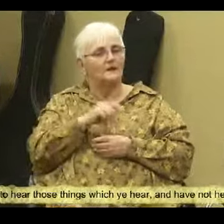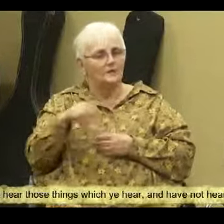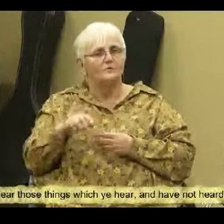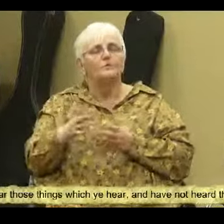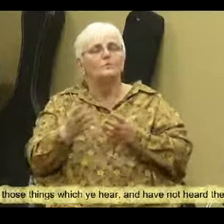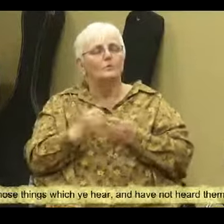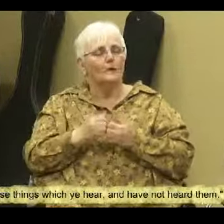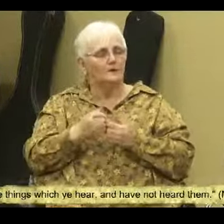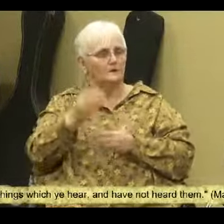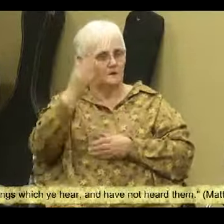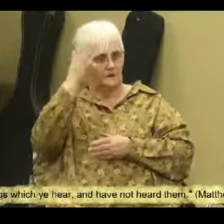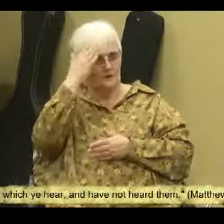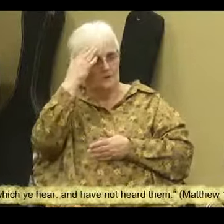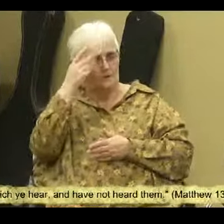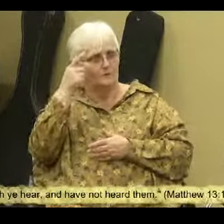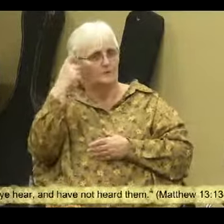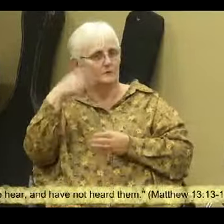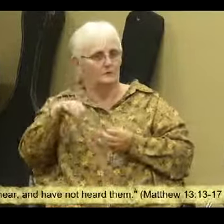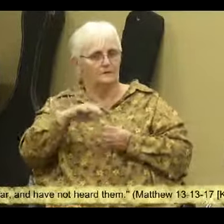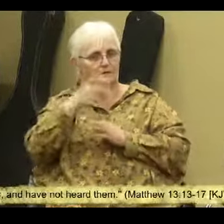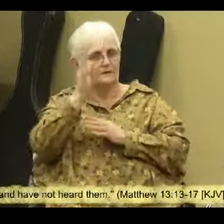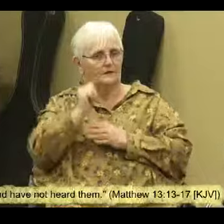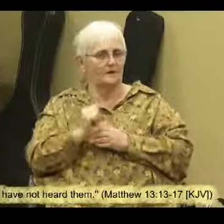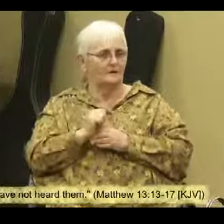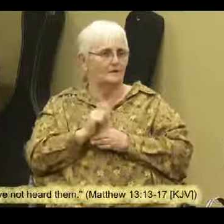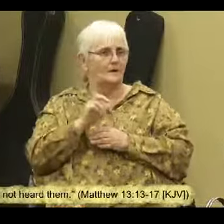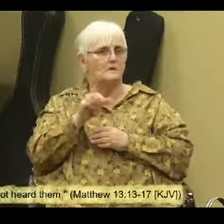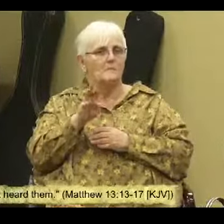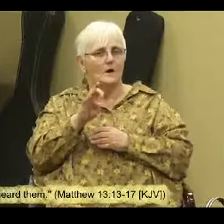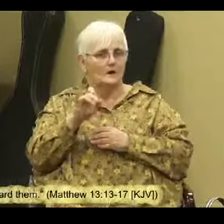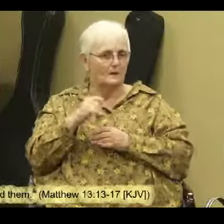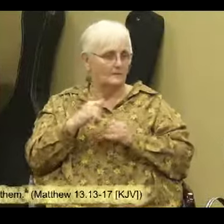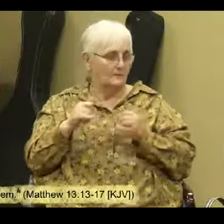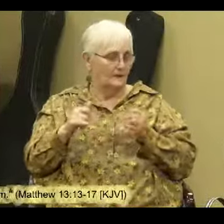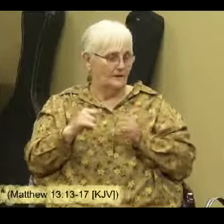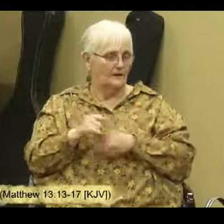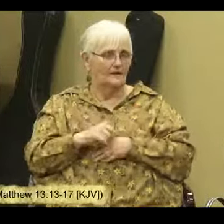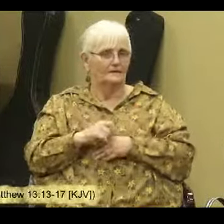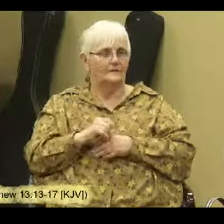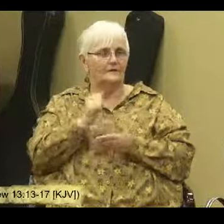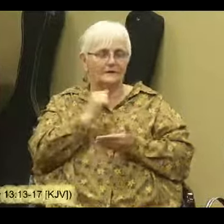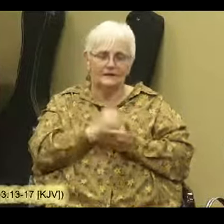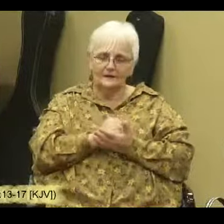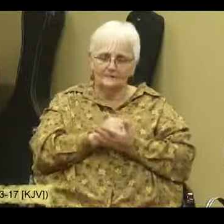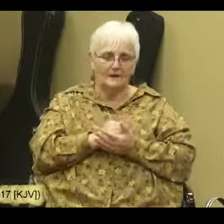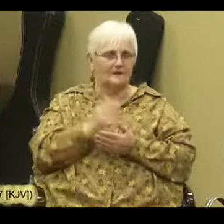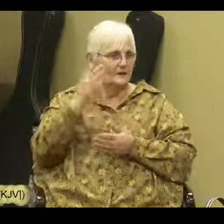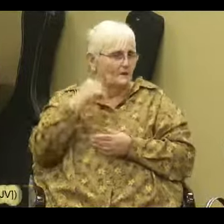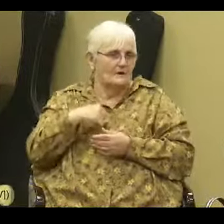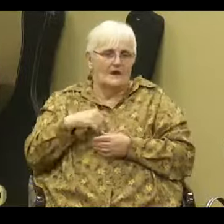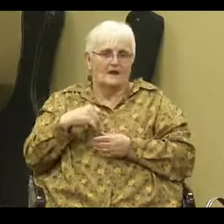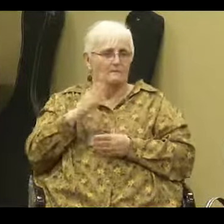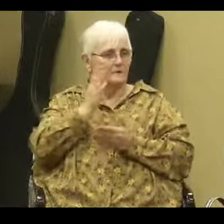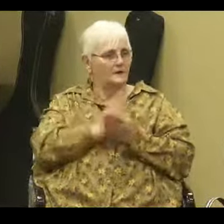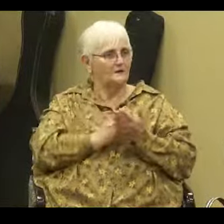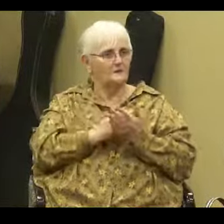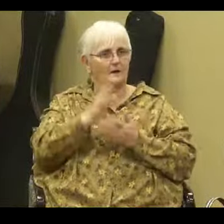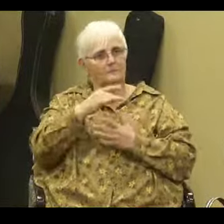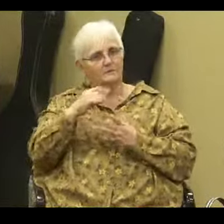to know the mysteries of God bottom line amen you know you don't have to be some spiritual guru